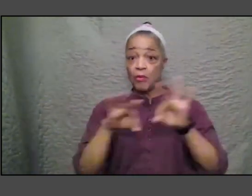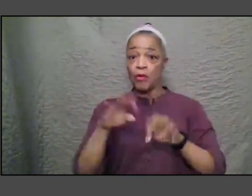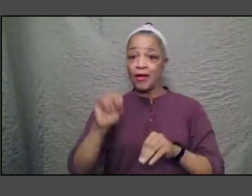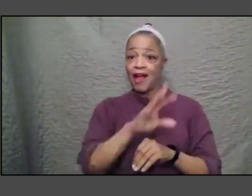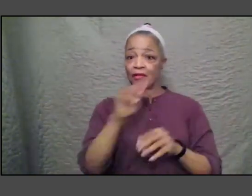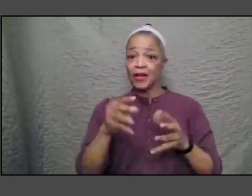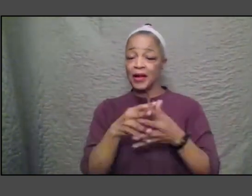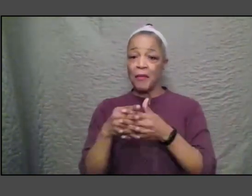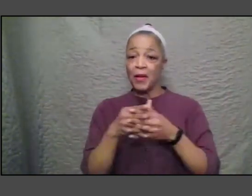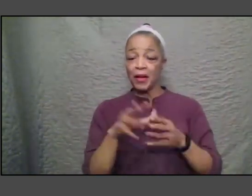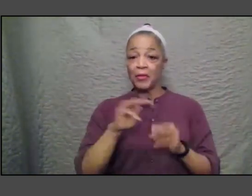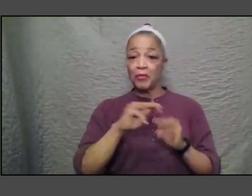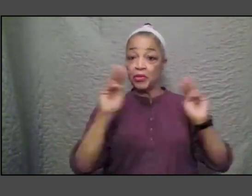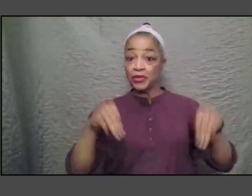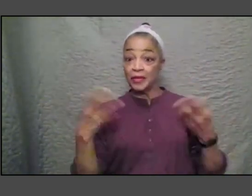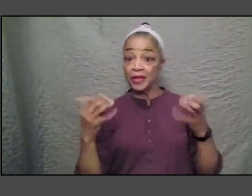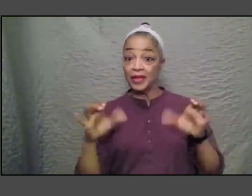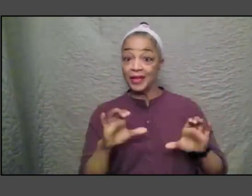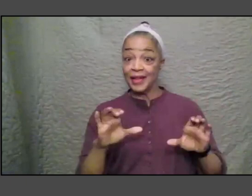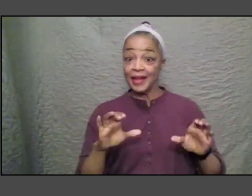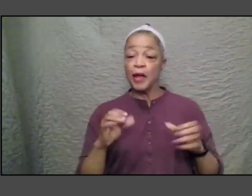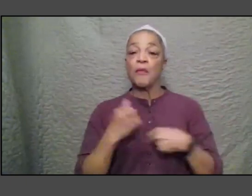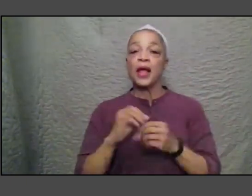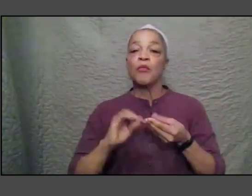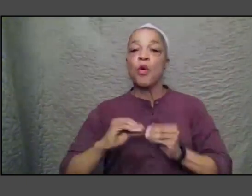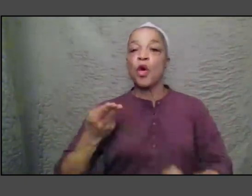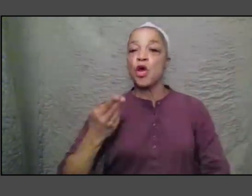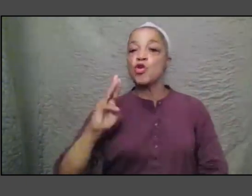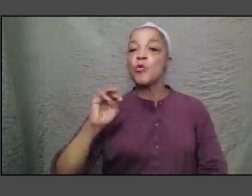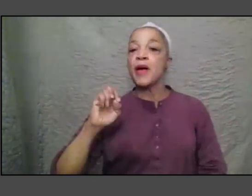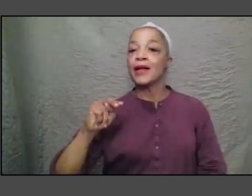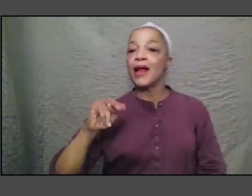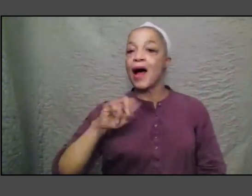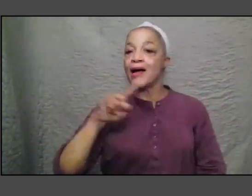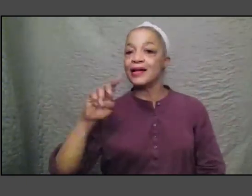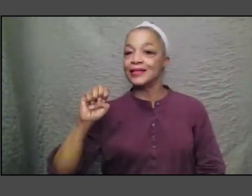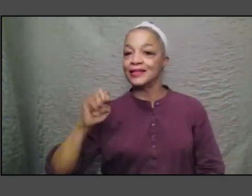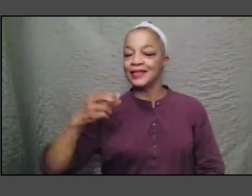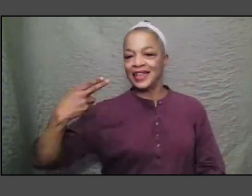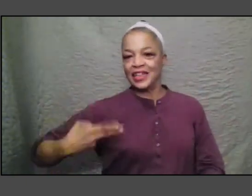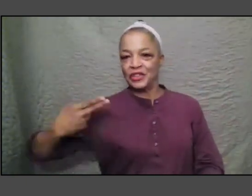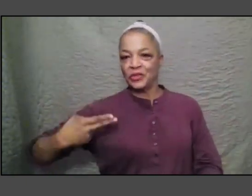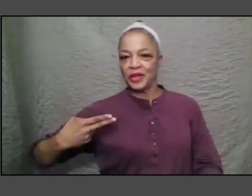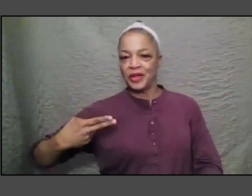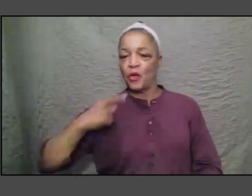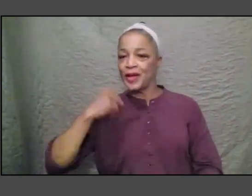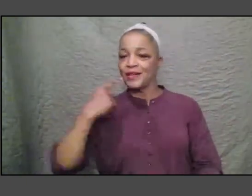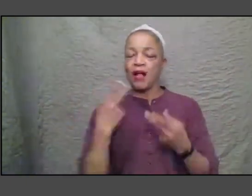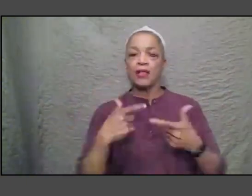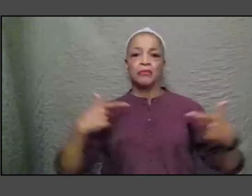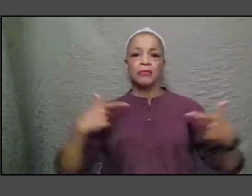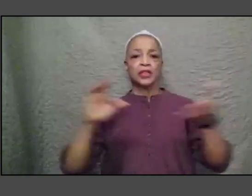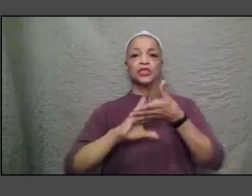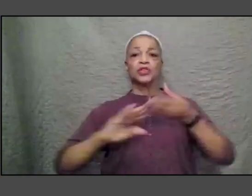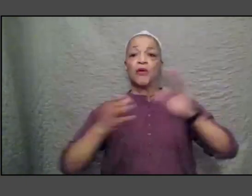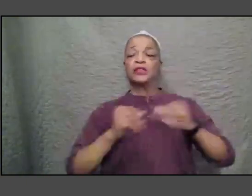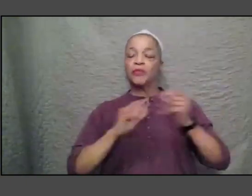was humanize history that we really tell the grand stories but we wanted to humanize it whether it's true ashley sack to